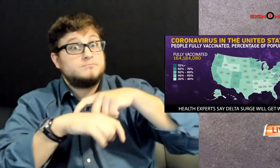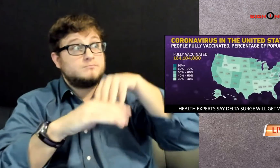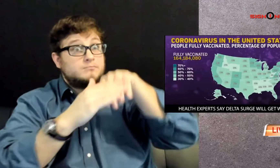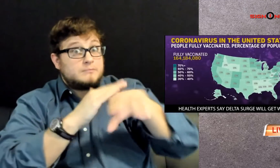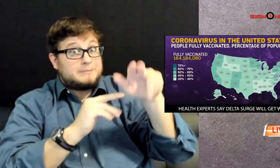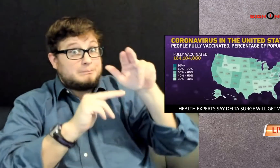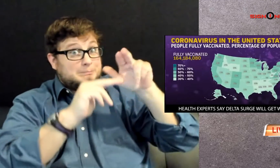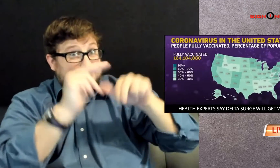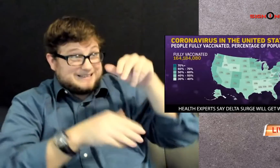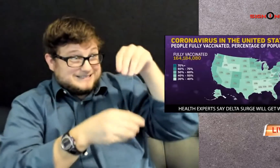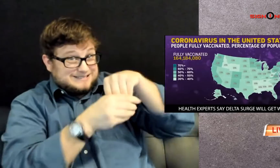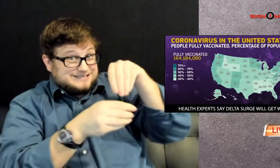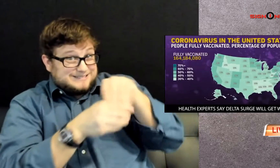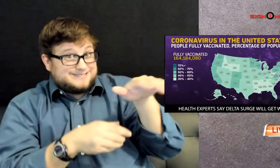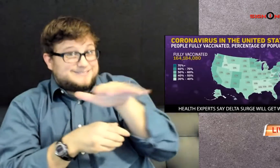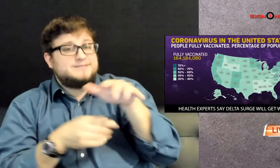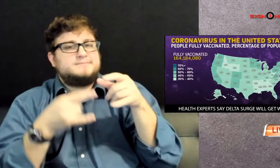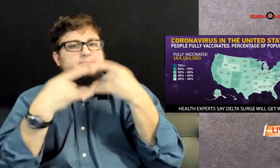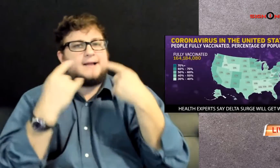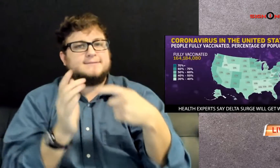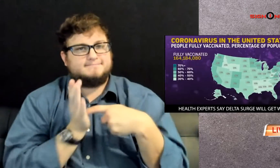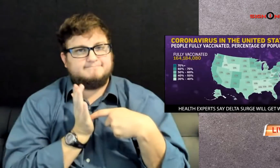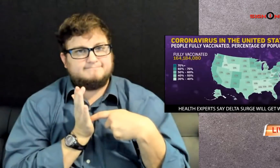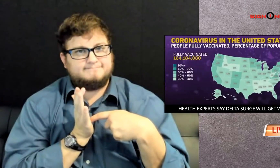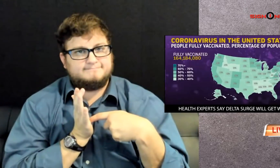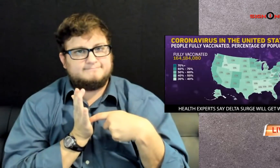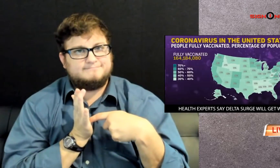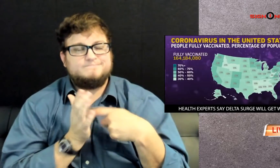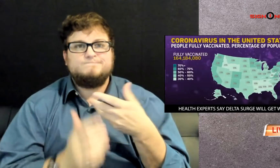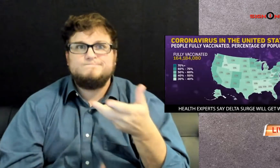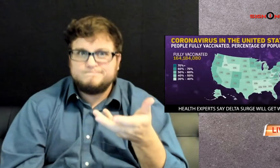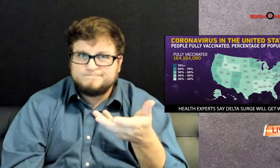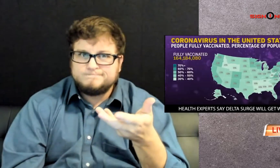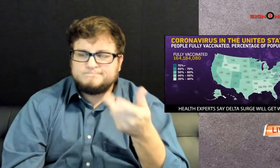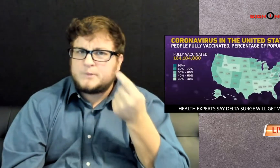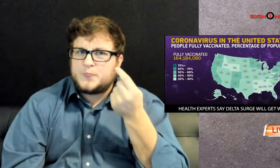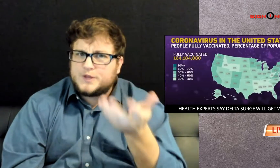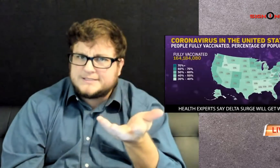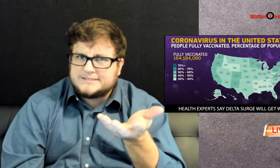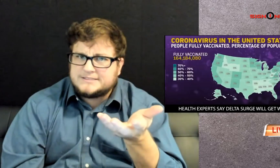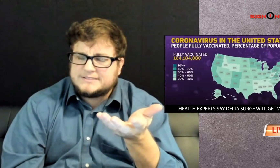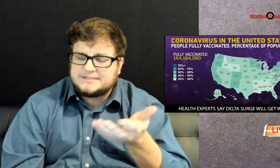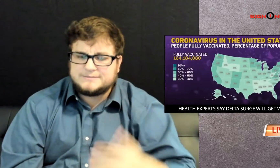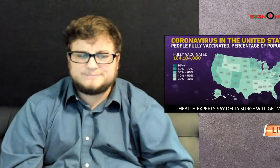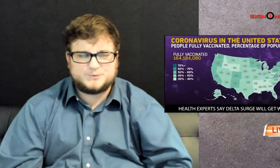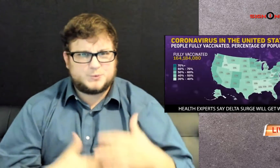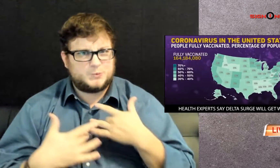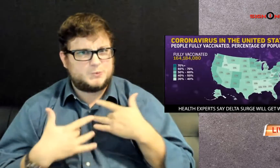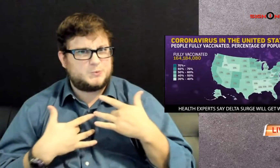whenever inside buildings. What do you think? It is pretty concerning.